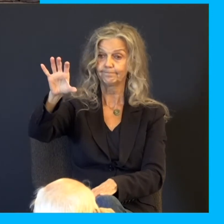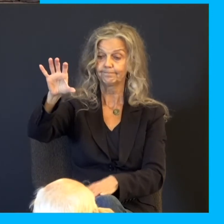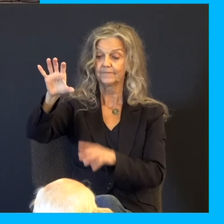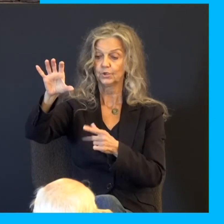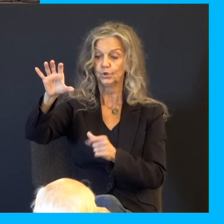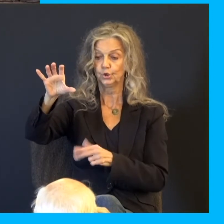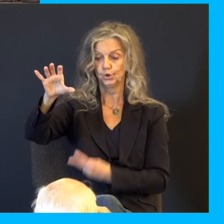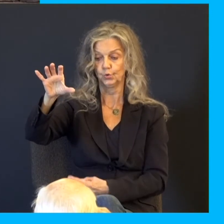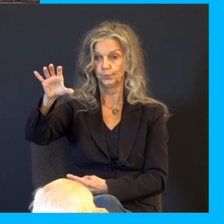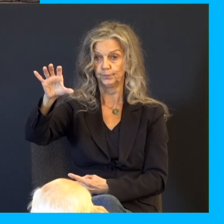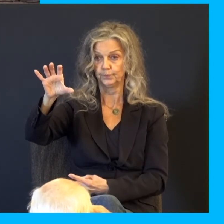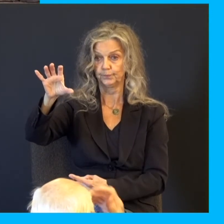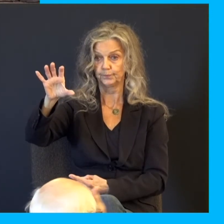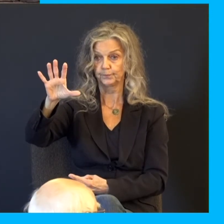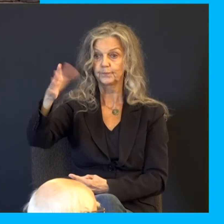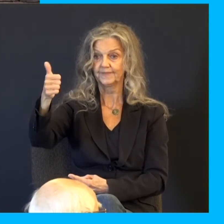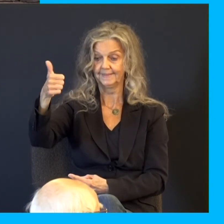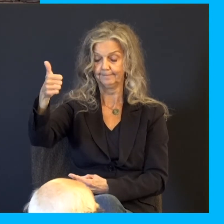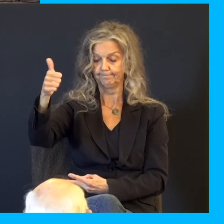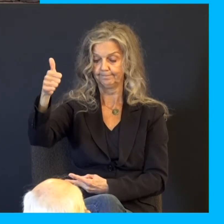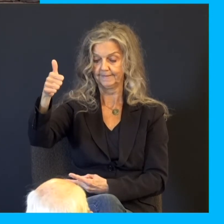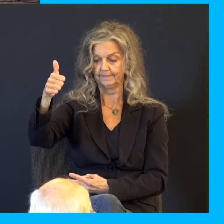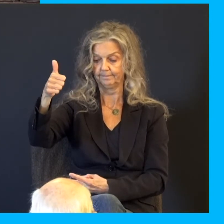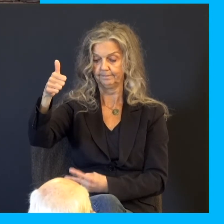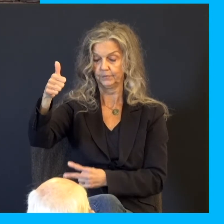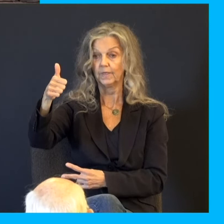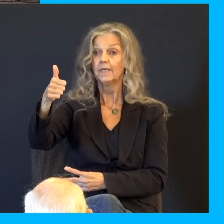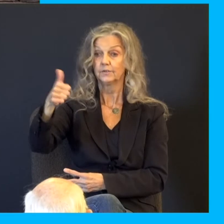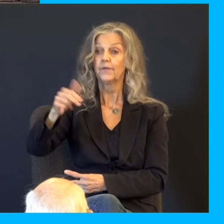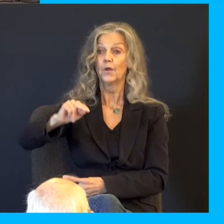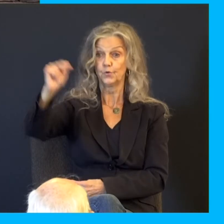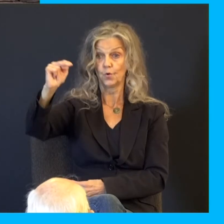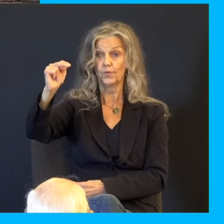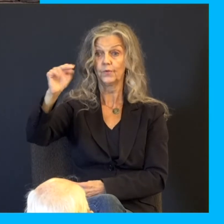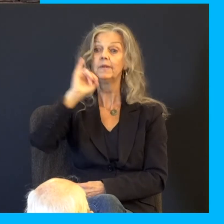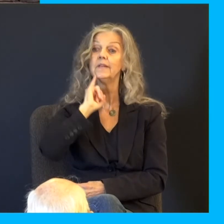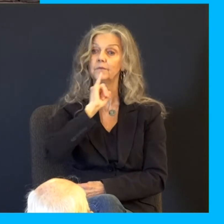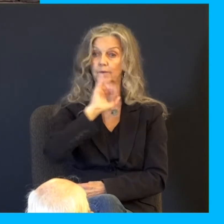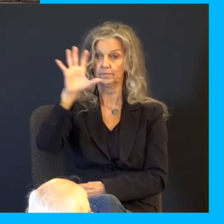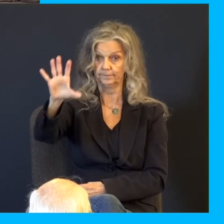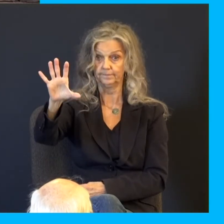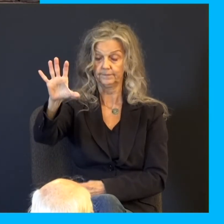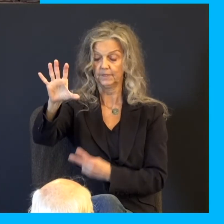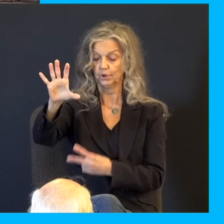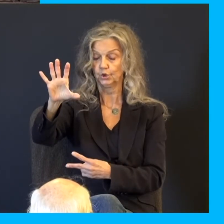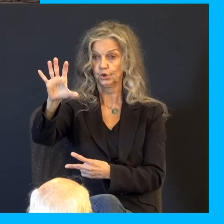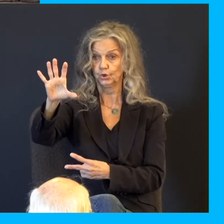go read the account for yourself, but it divided into 10 northern tribes, which in the Old Testament are referred to as Israel. And the two southern tribes, which are